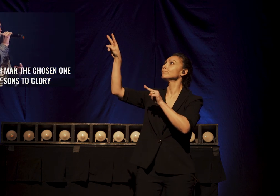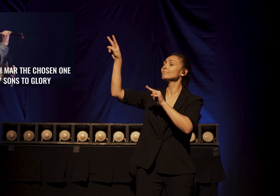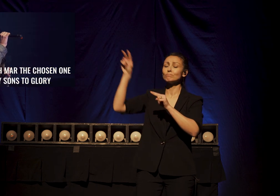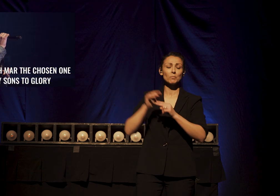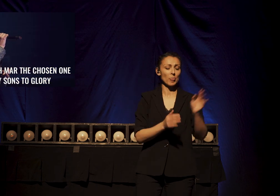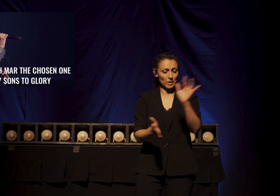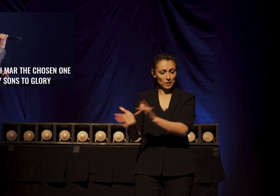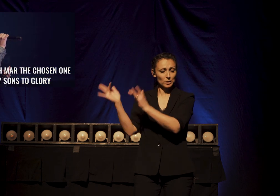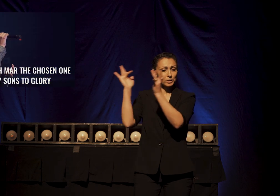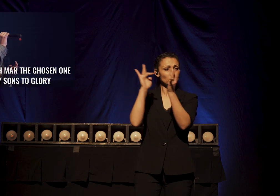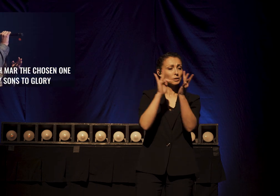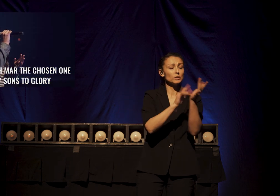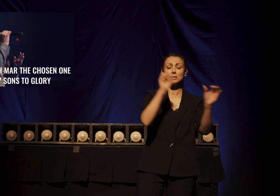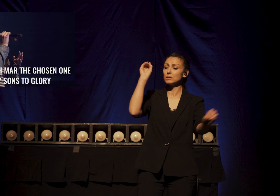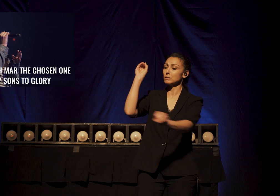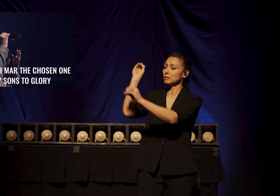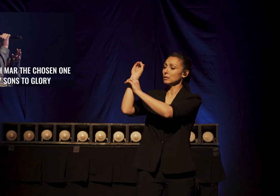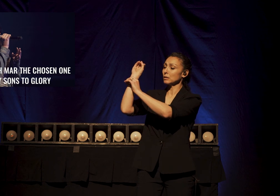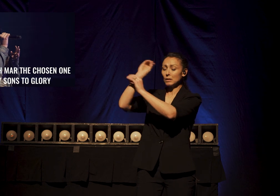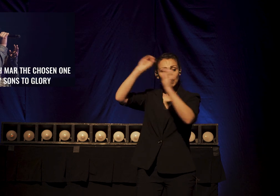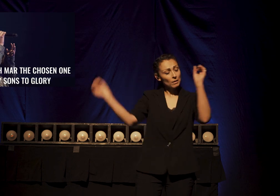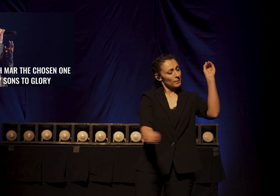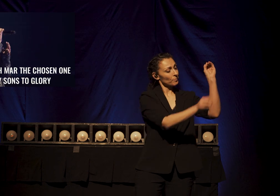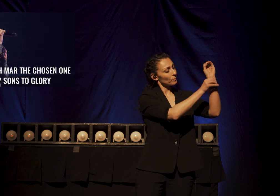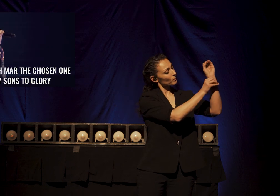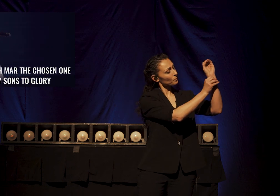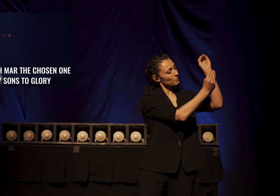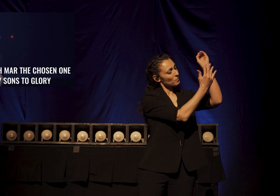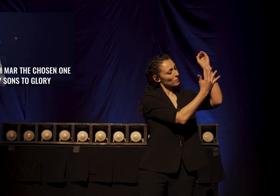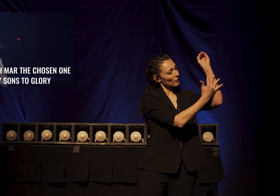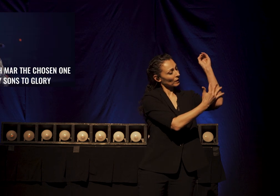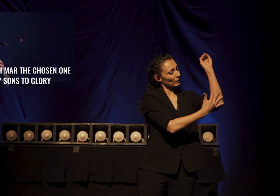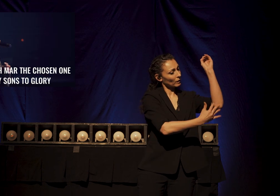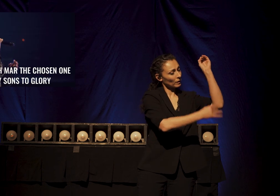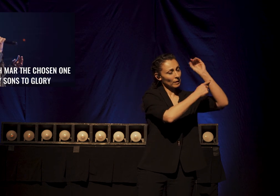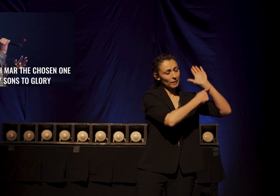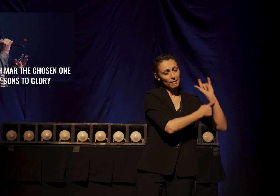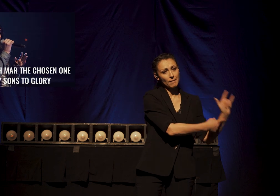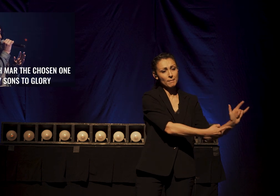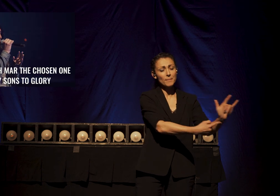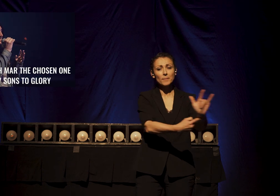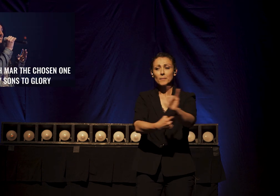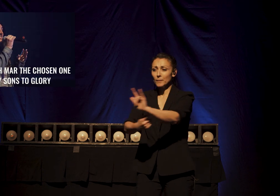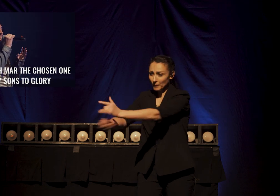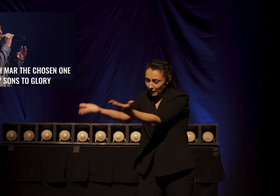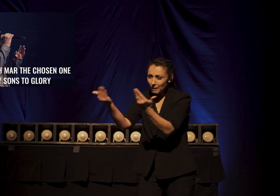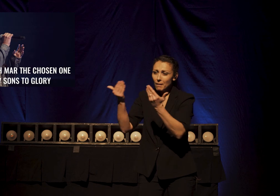which mar the Chosen One, bring His sons to